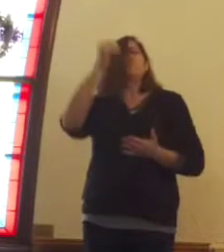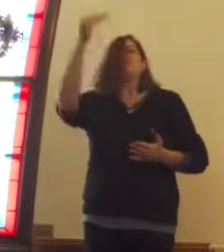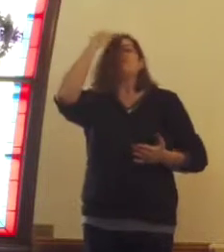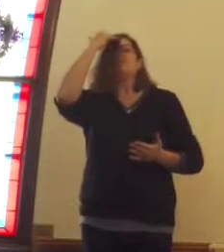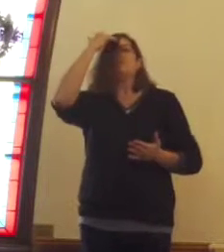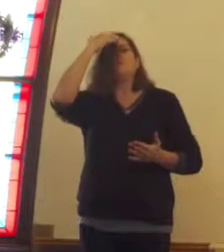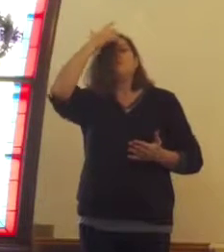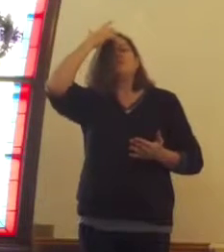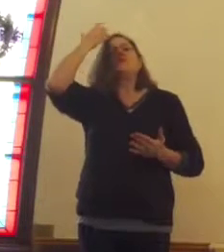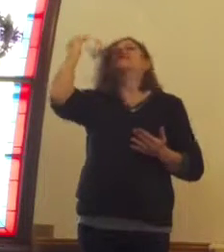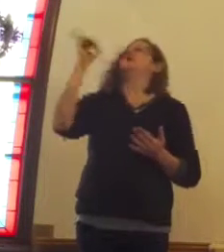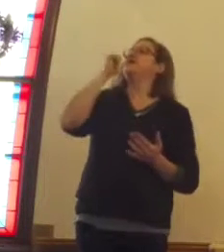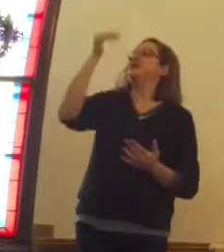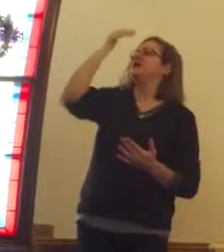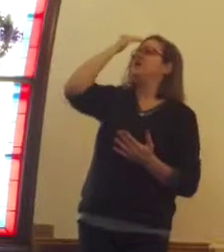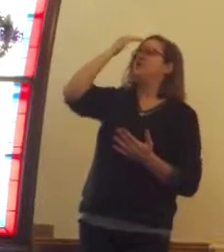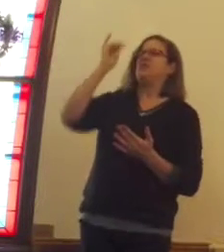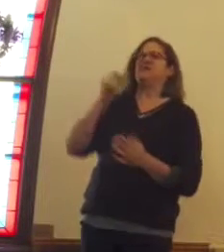in our own personal lives.